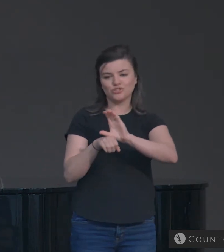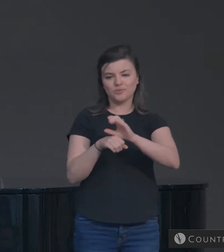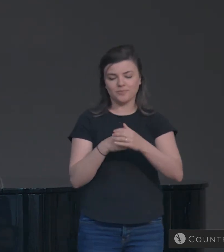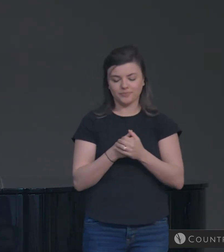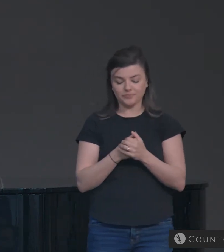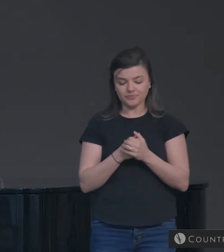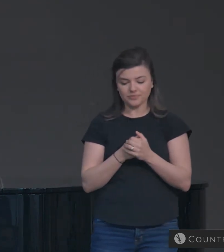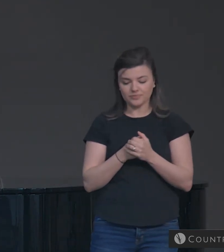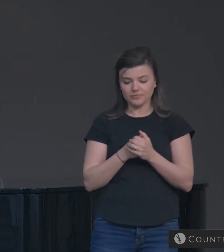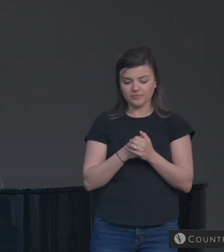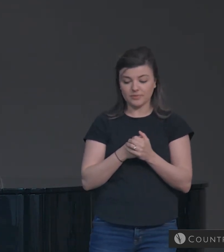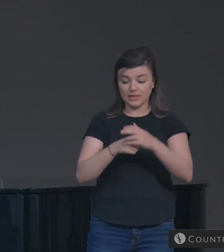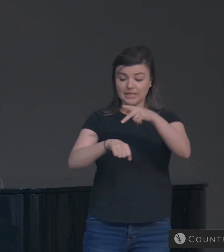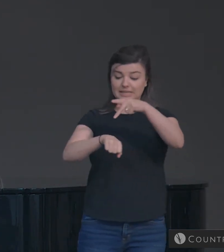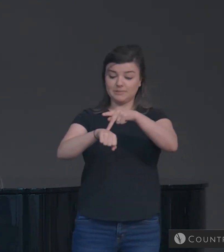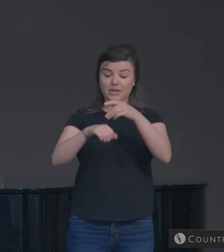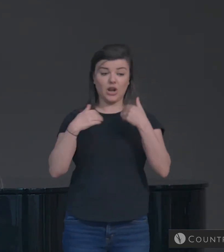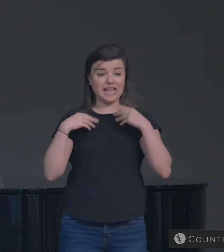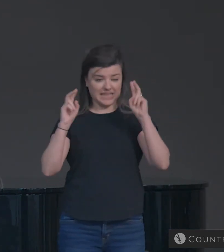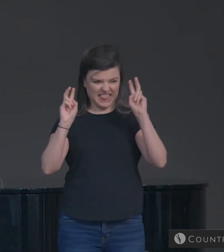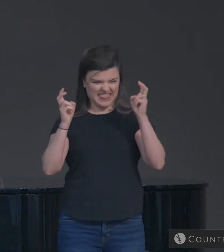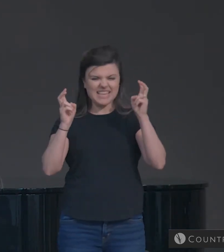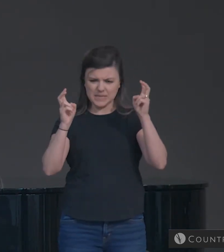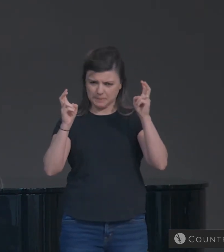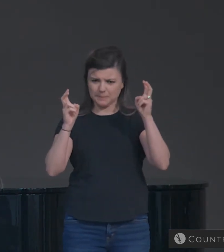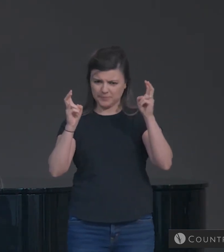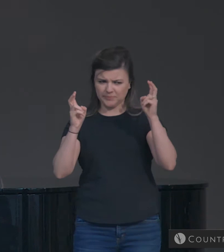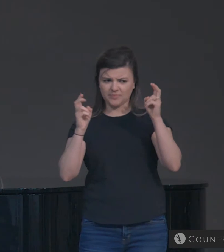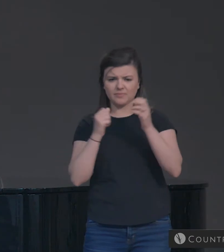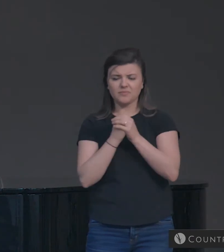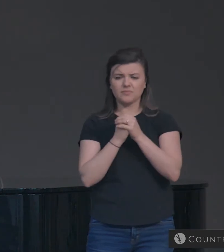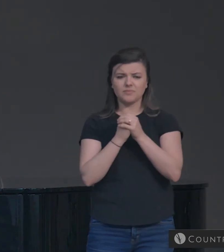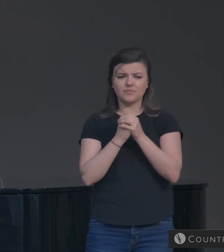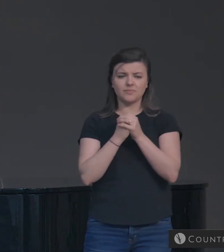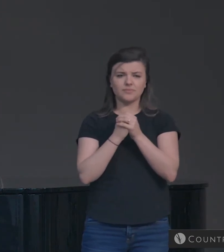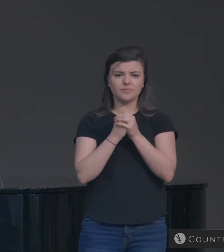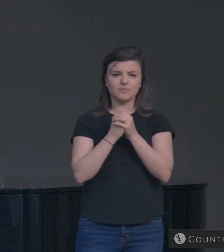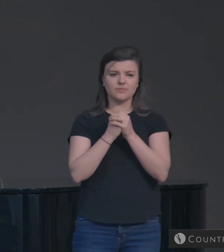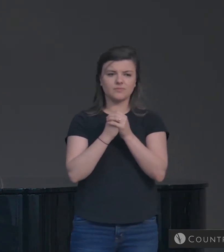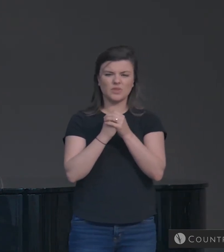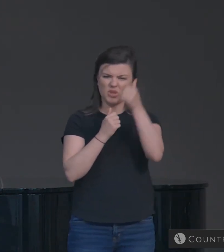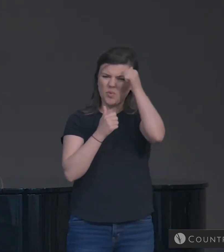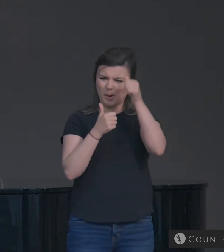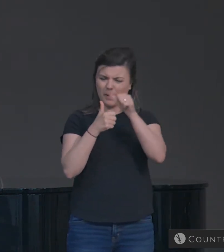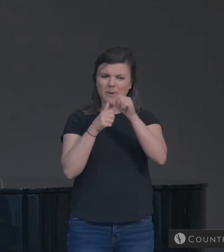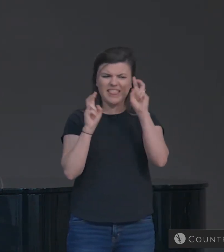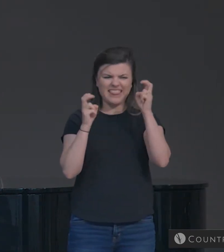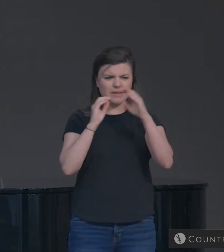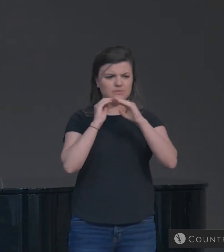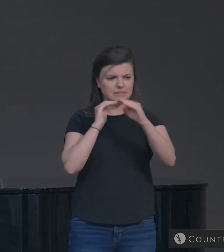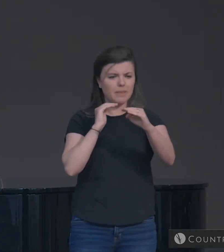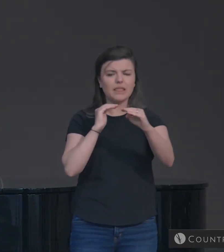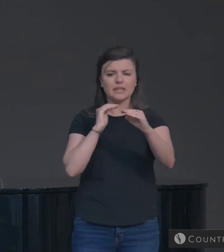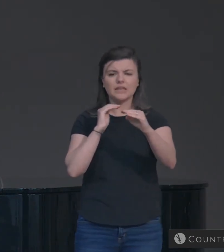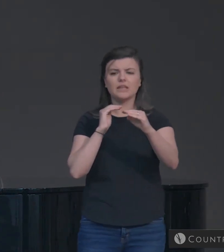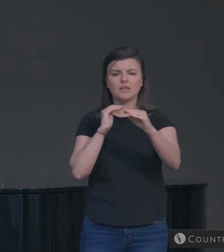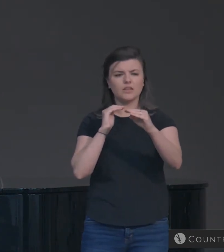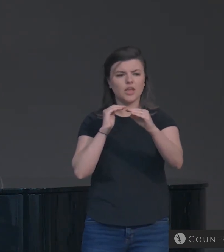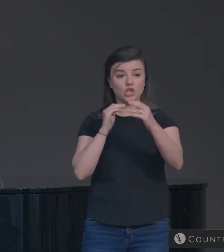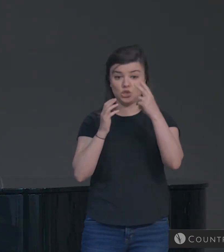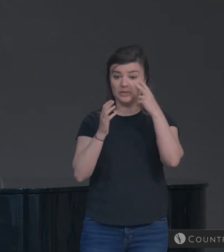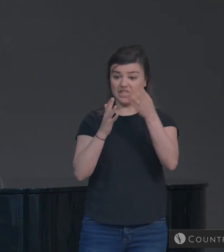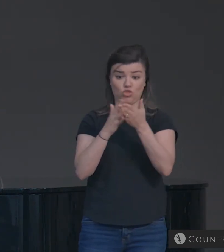Because Peter has a theme of stability that is traced all